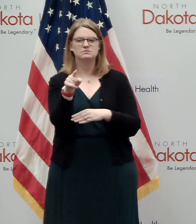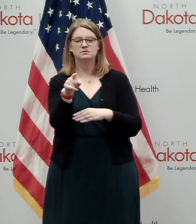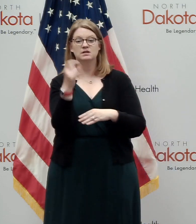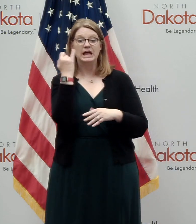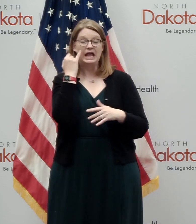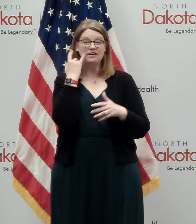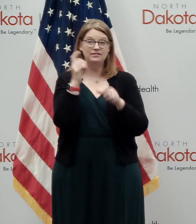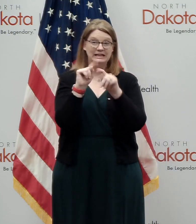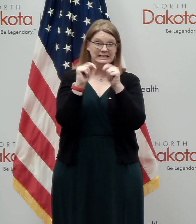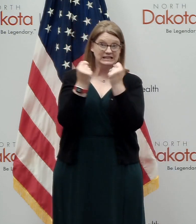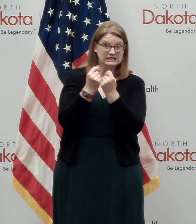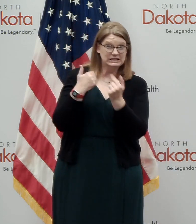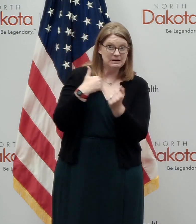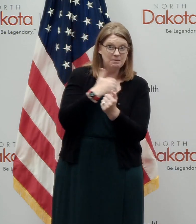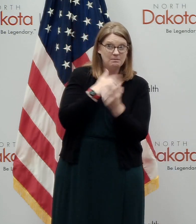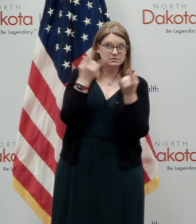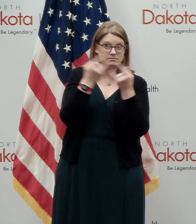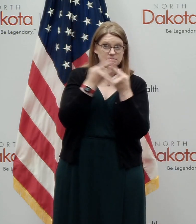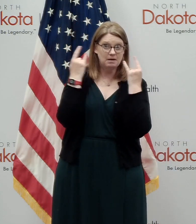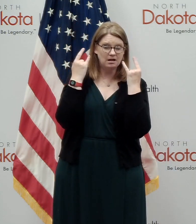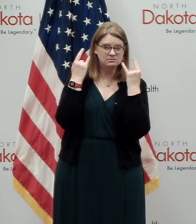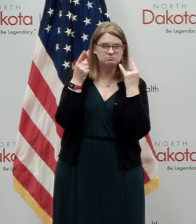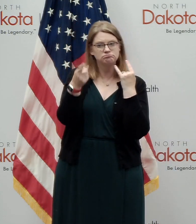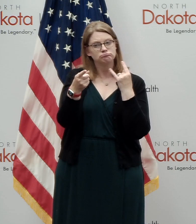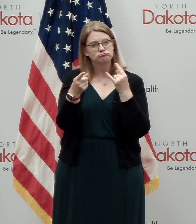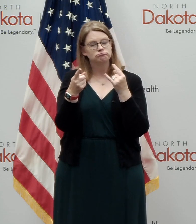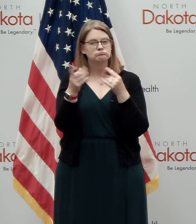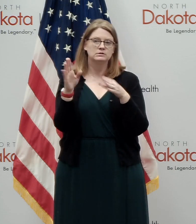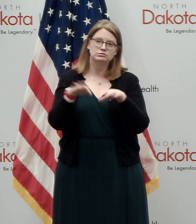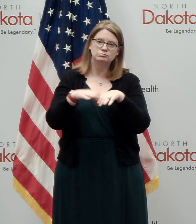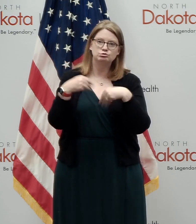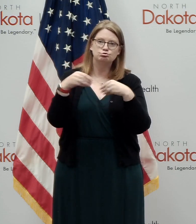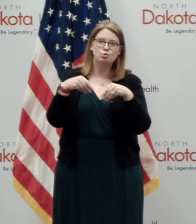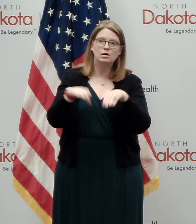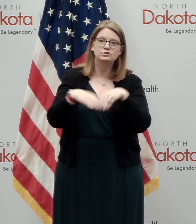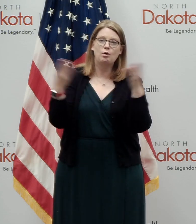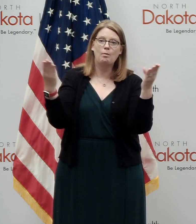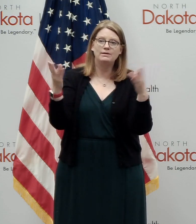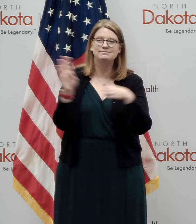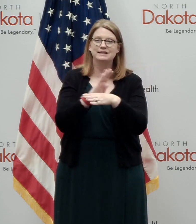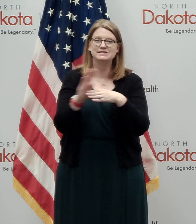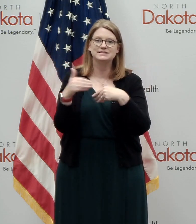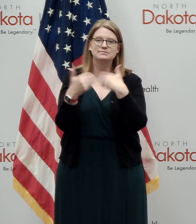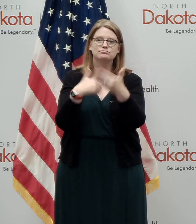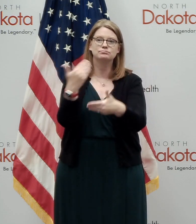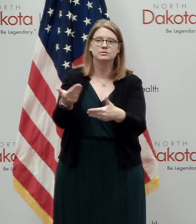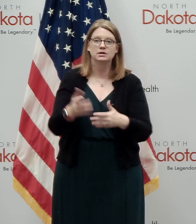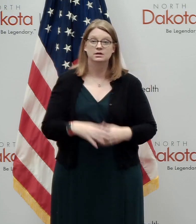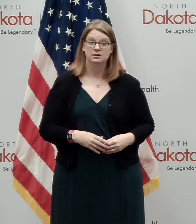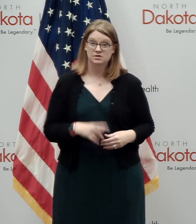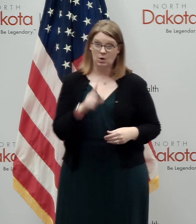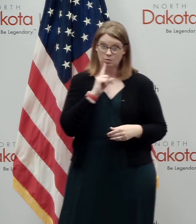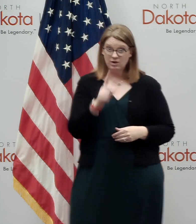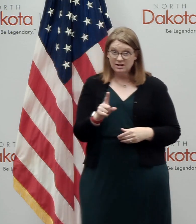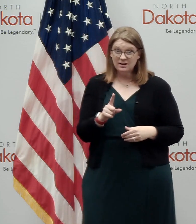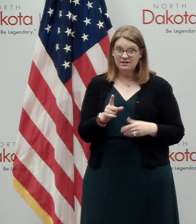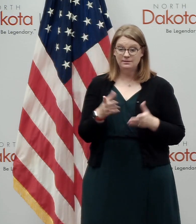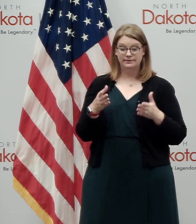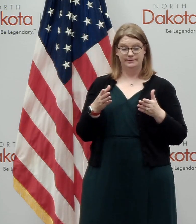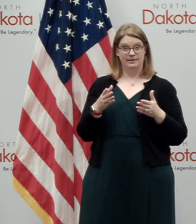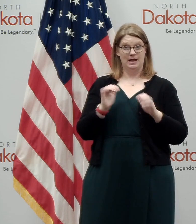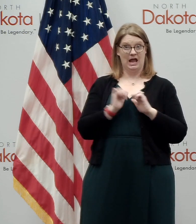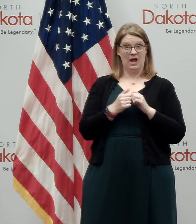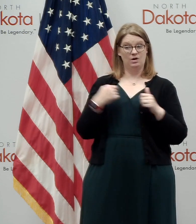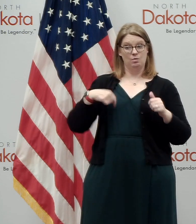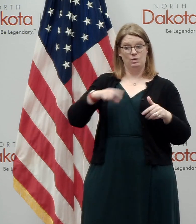team members is a way to keep their stores open and their businesses strong. So again, uh, our path towards freedom is to do the things that are the least